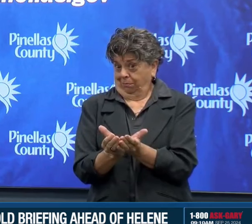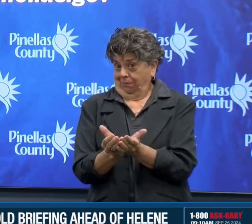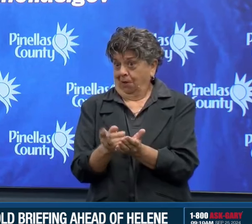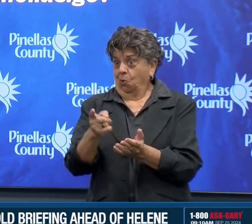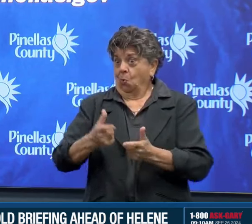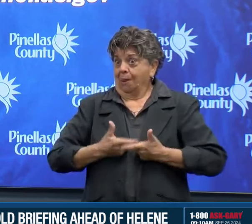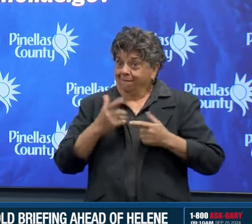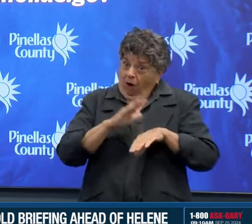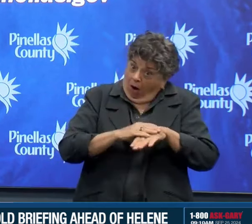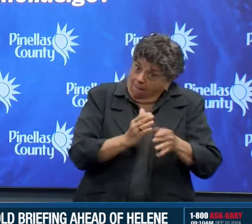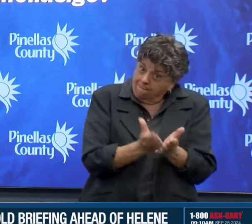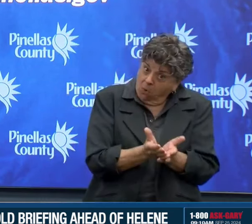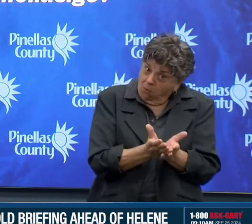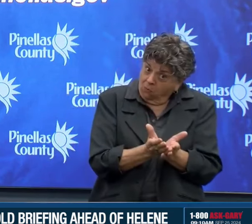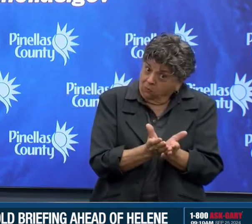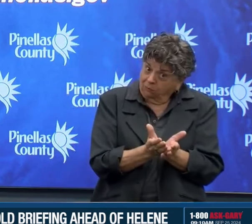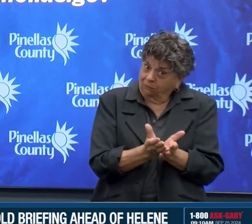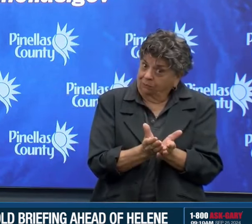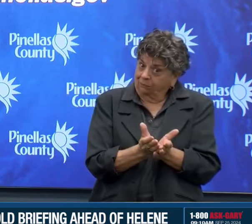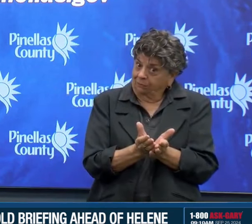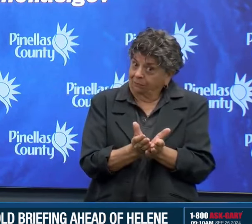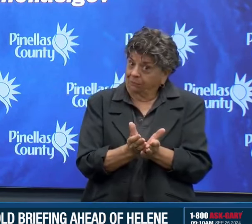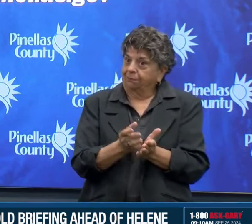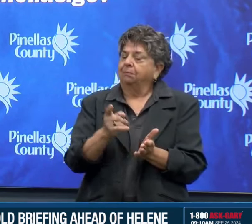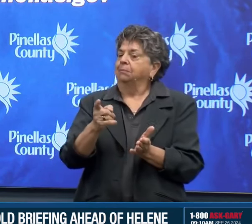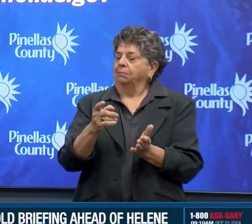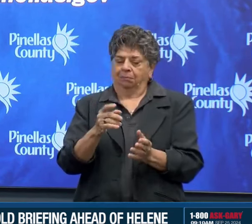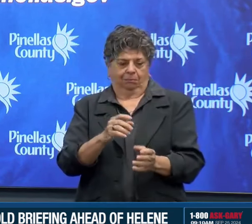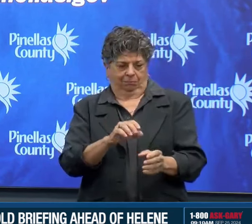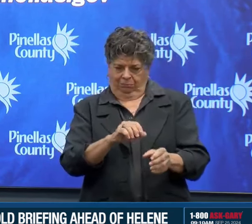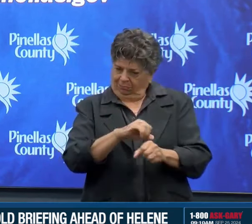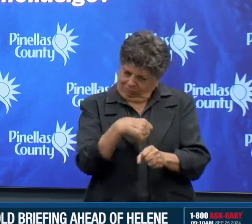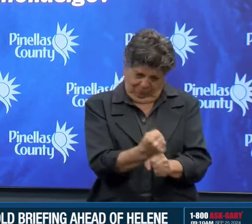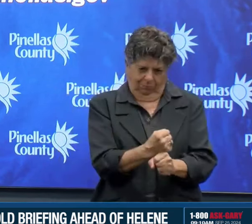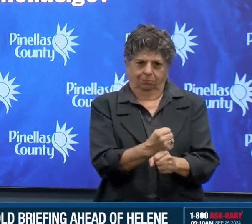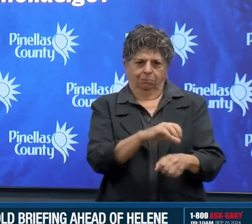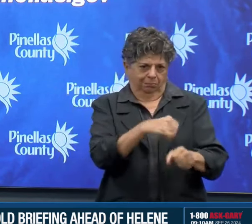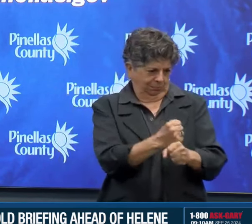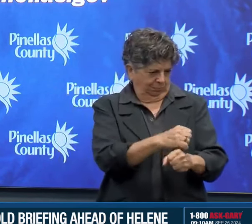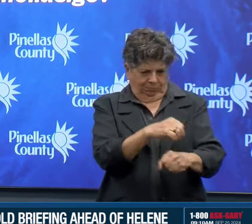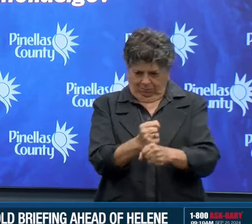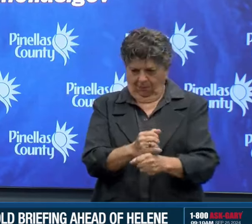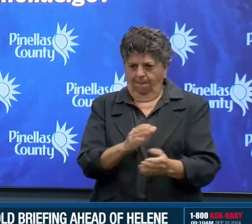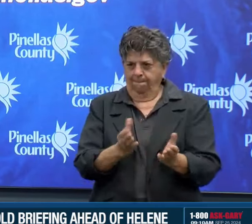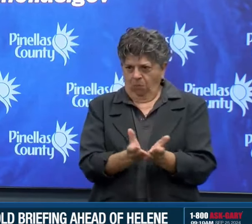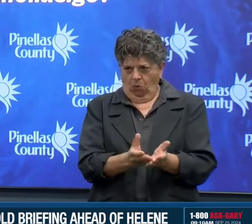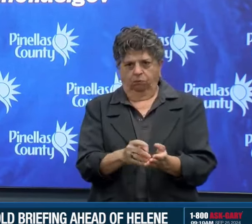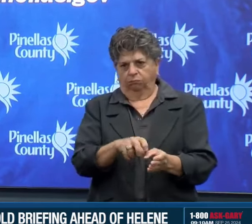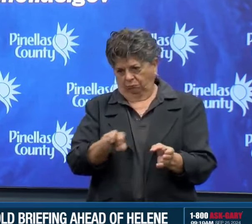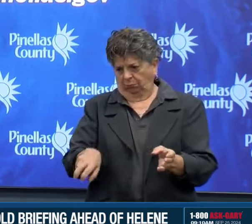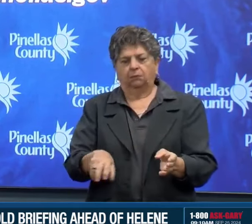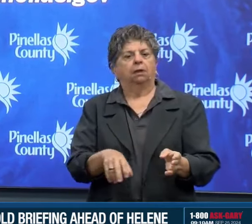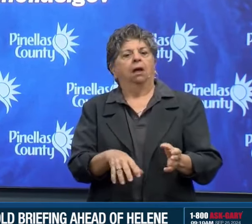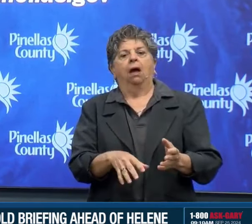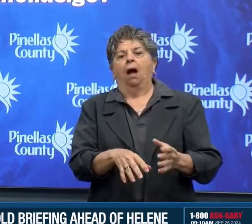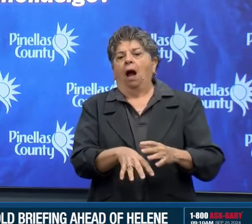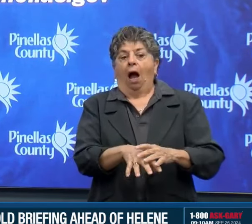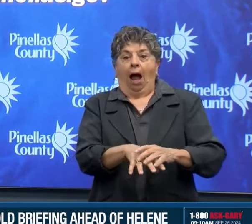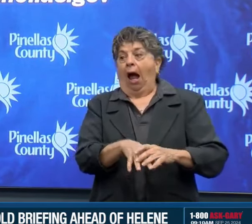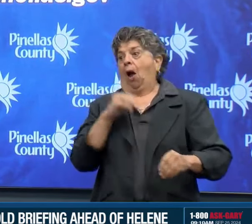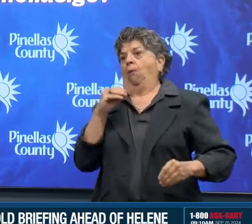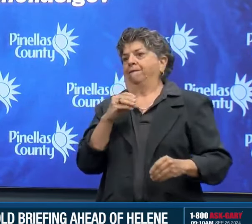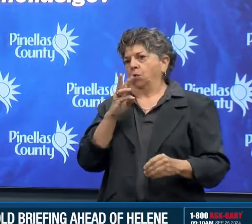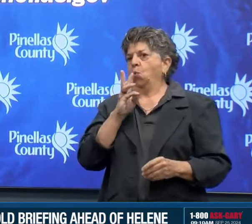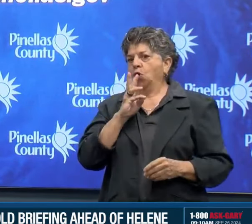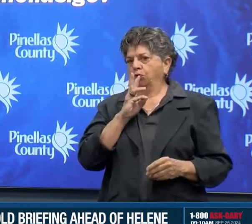day to secure your boat. Haul it out of the water and secure it in areas outside where it could float. No matter how